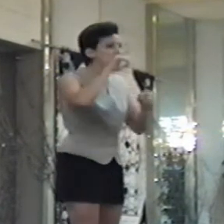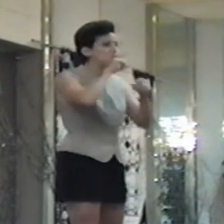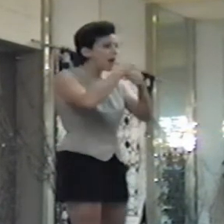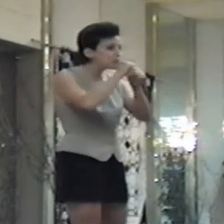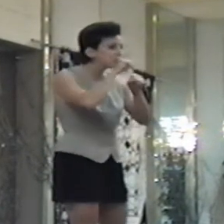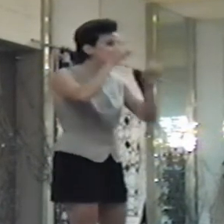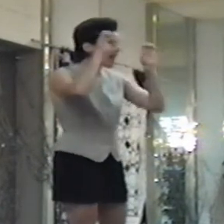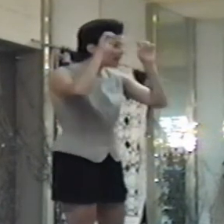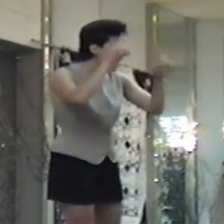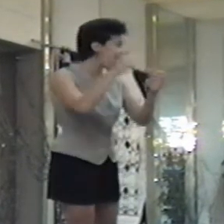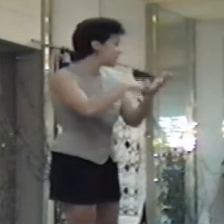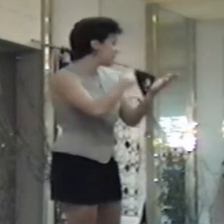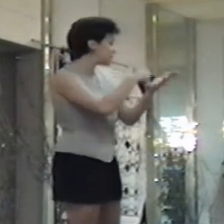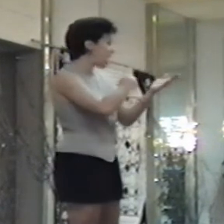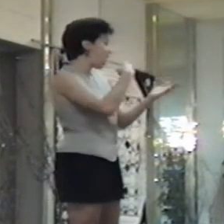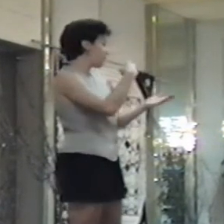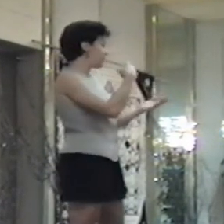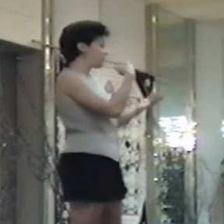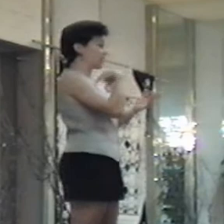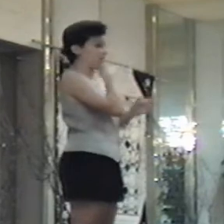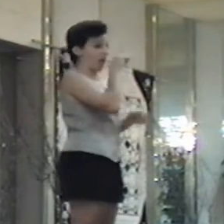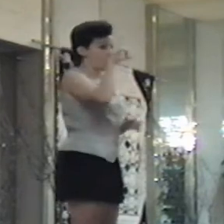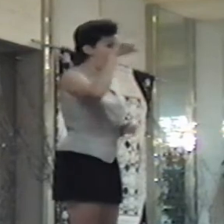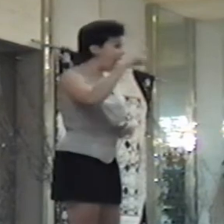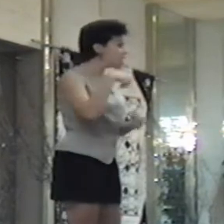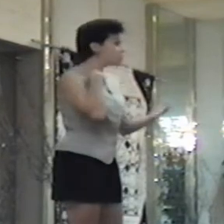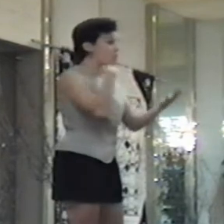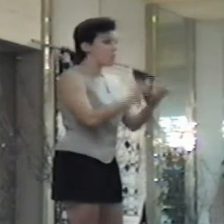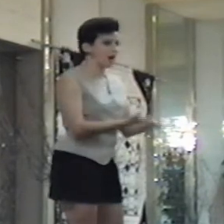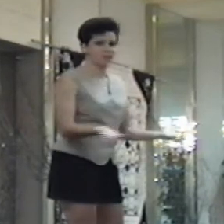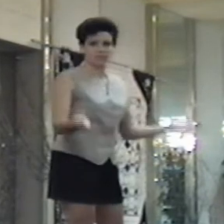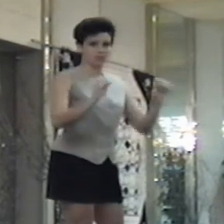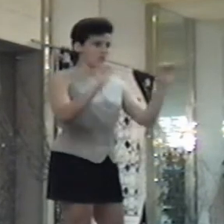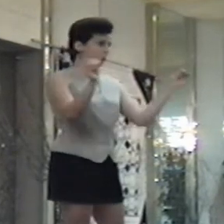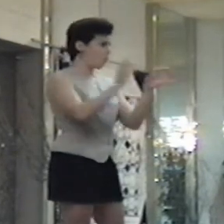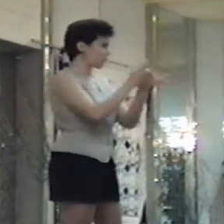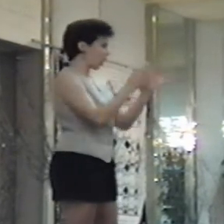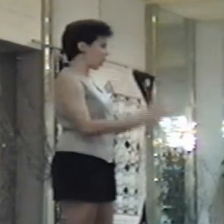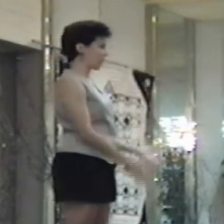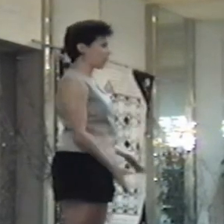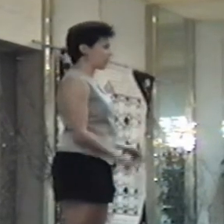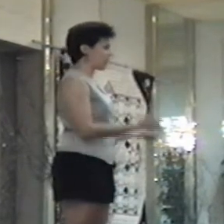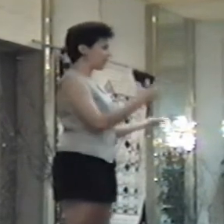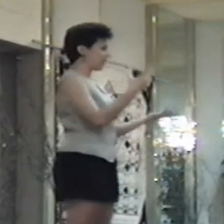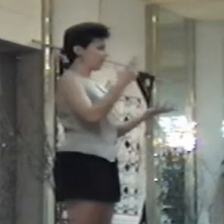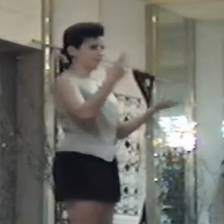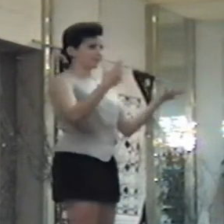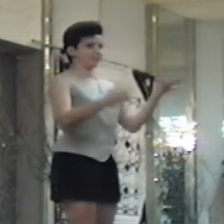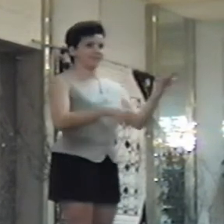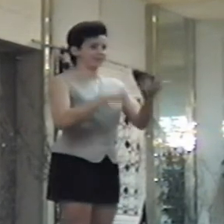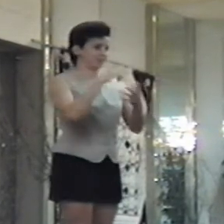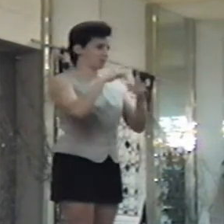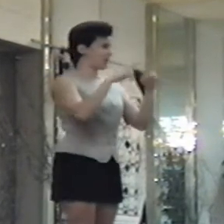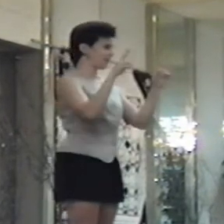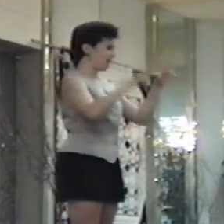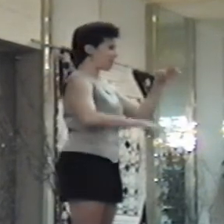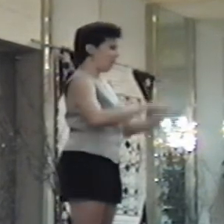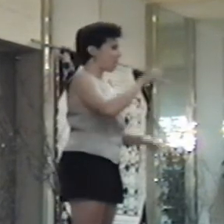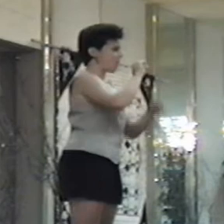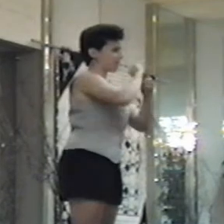I need to remind them to make sure and educate them, because sometimes you don't ask if you write and there's no interpreter. And it's a very